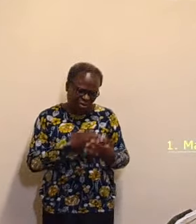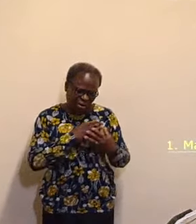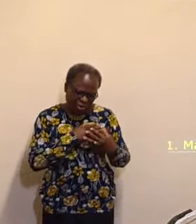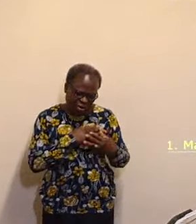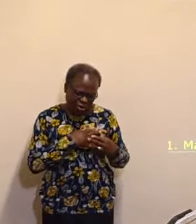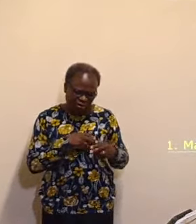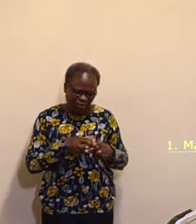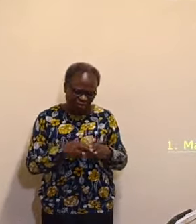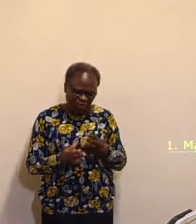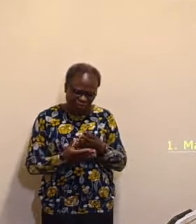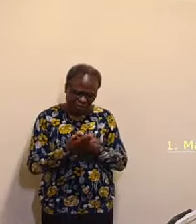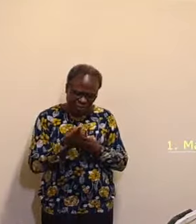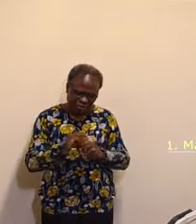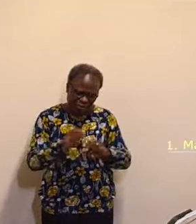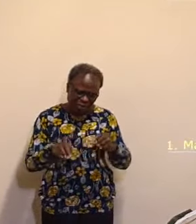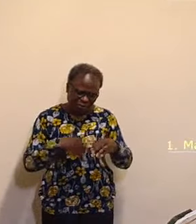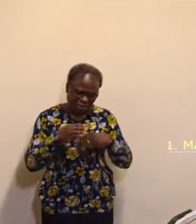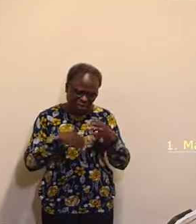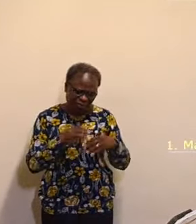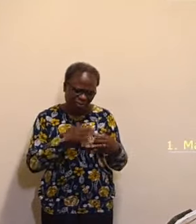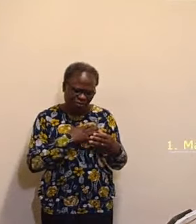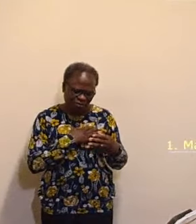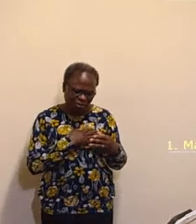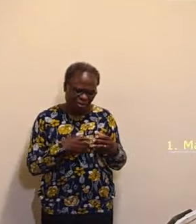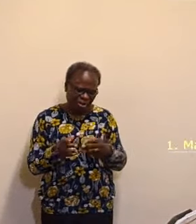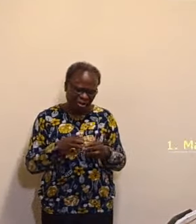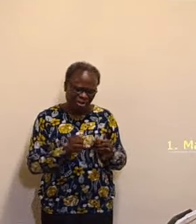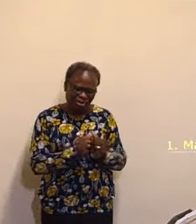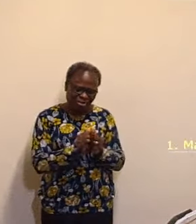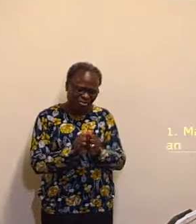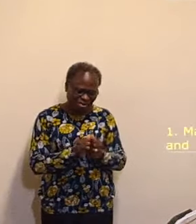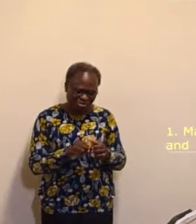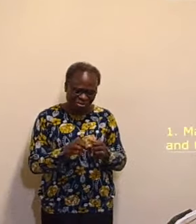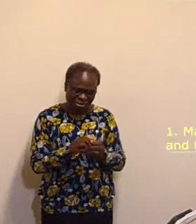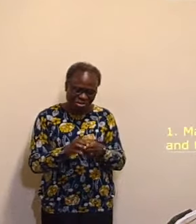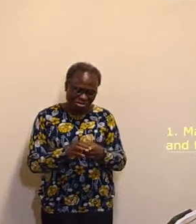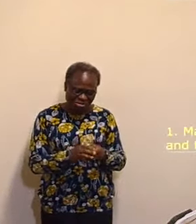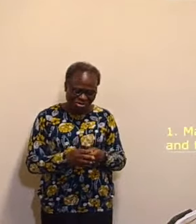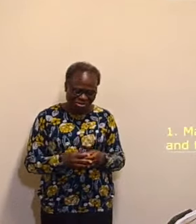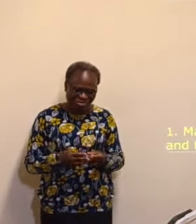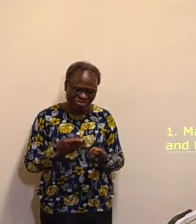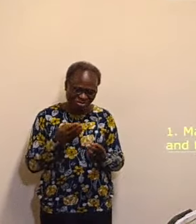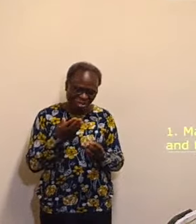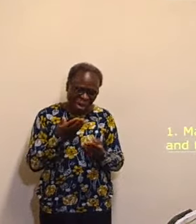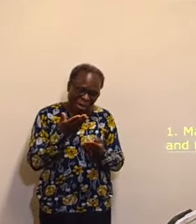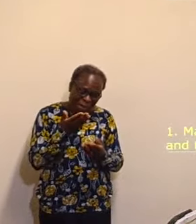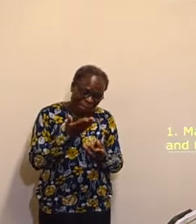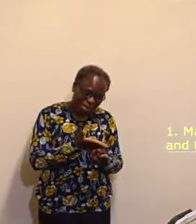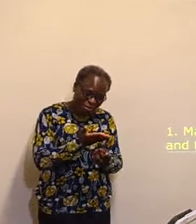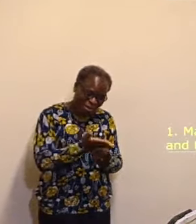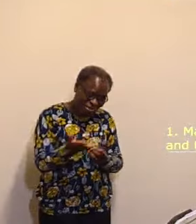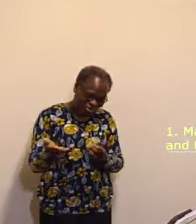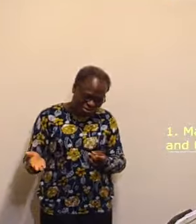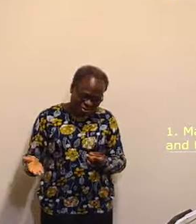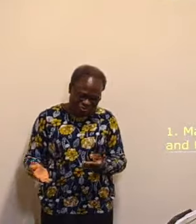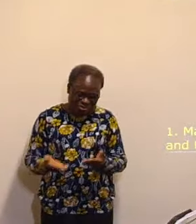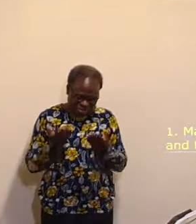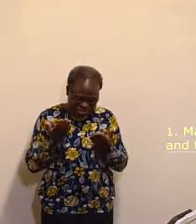heavenly Father, and the fellowship and communion of the Holy Spirit, be with each one of us, now and forevermore.